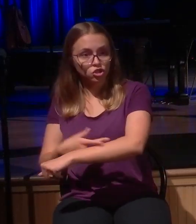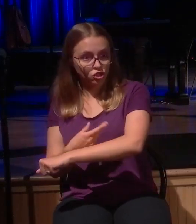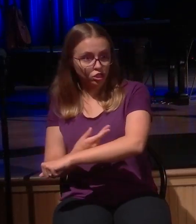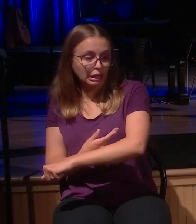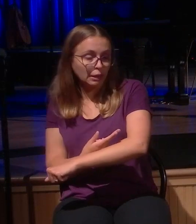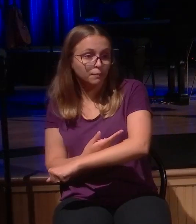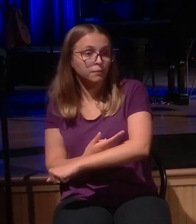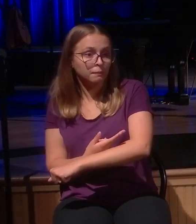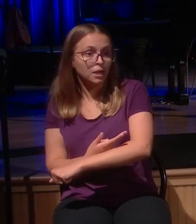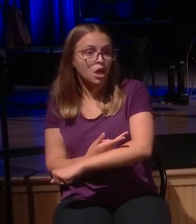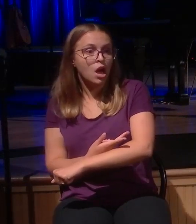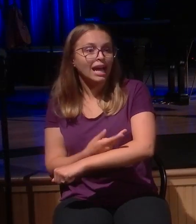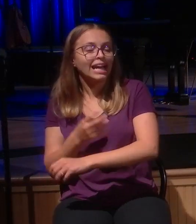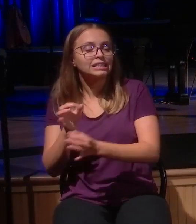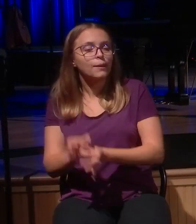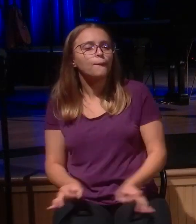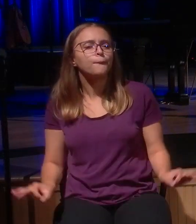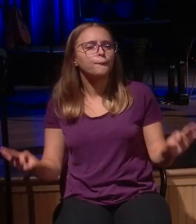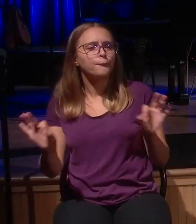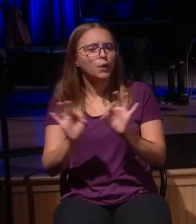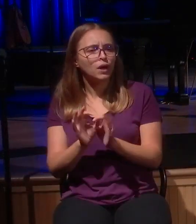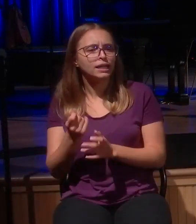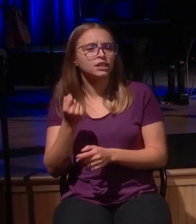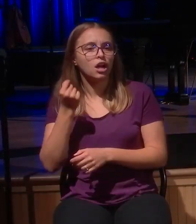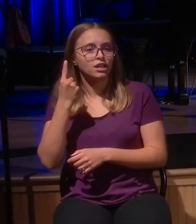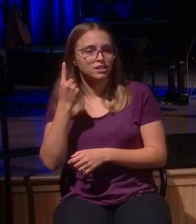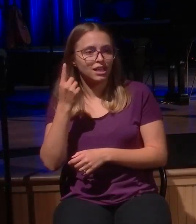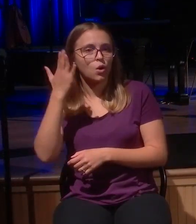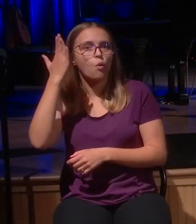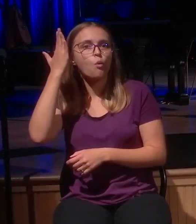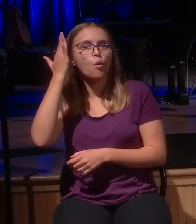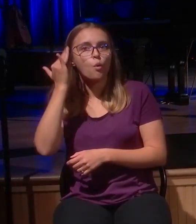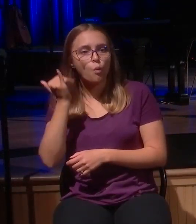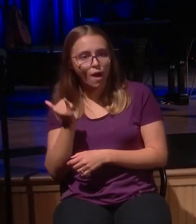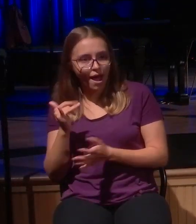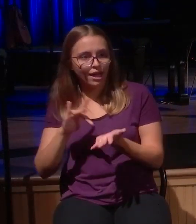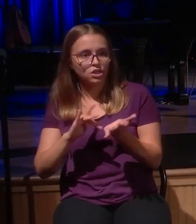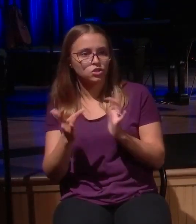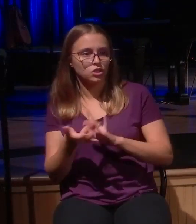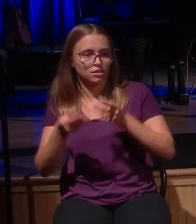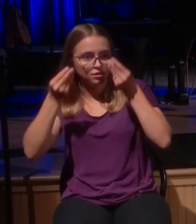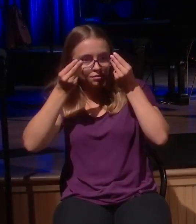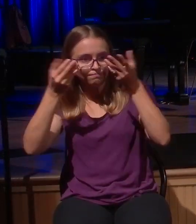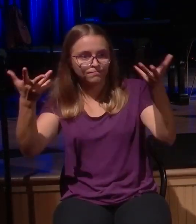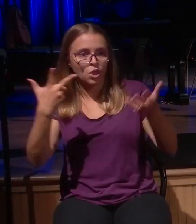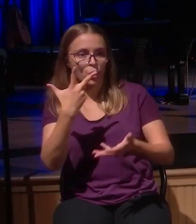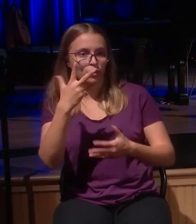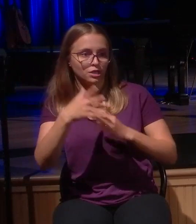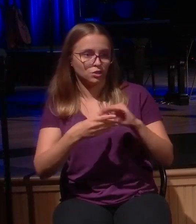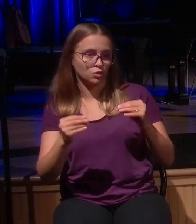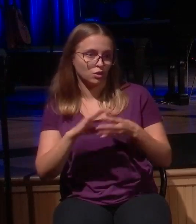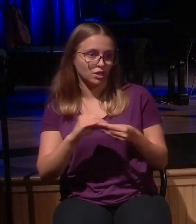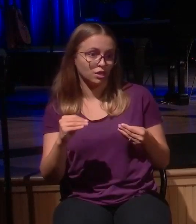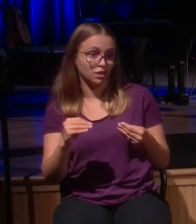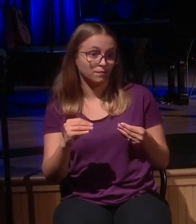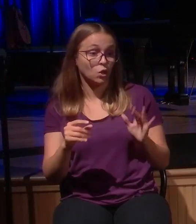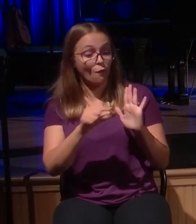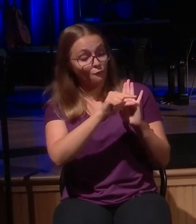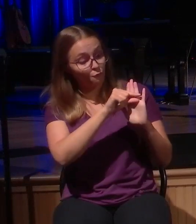is why Jesus is telling the three stories. And for that, we turn to verse one and two. Verse one and two set the stage